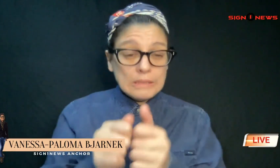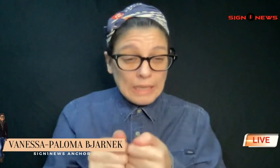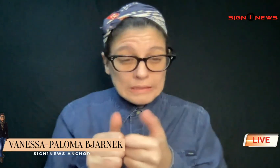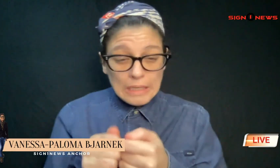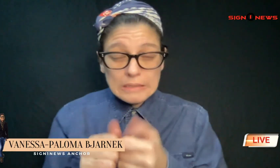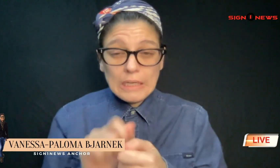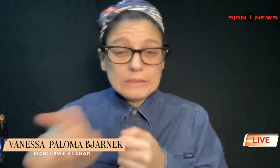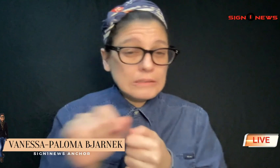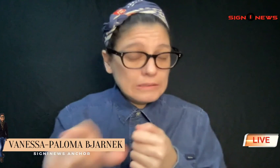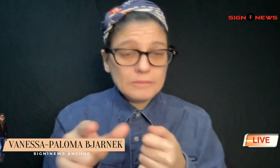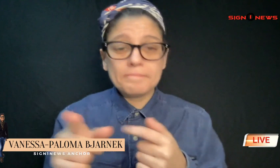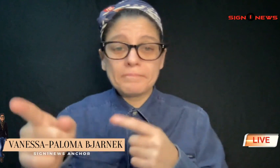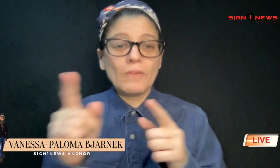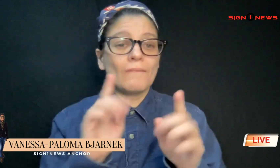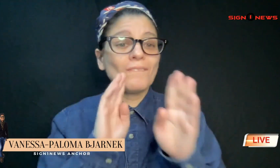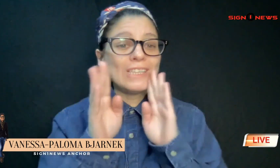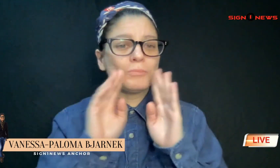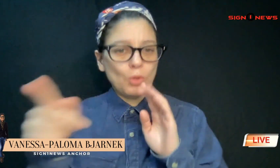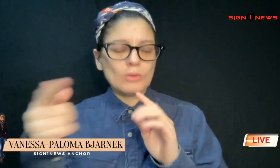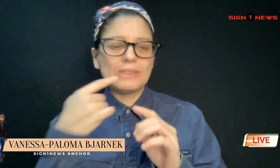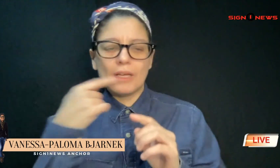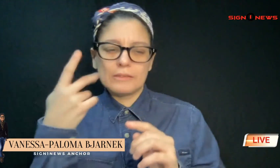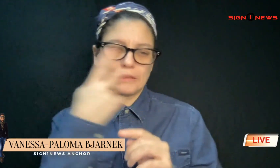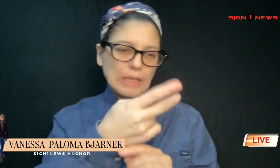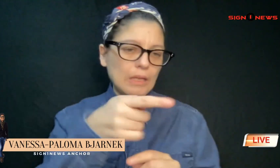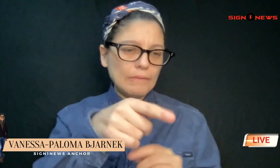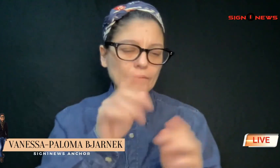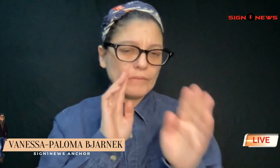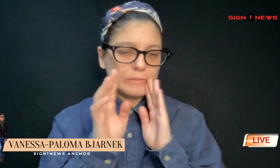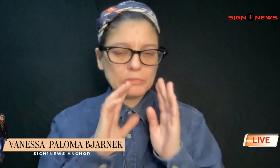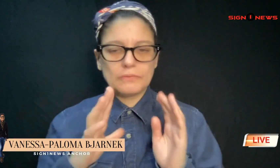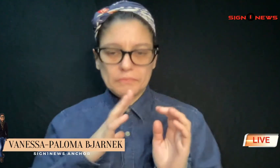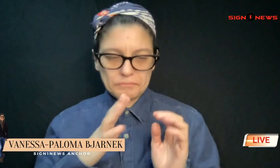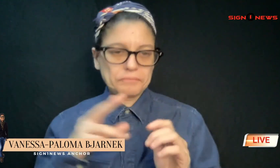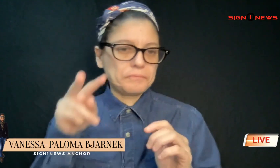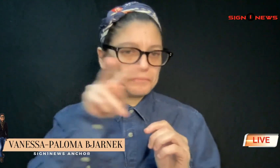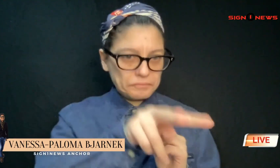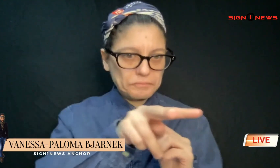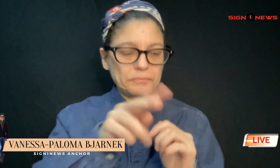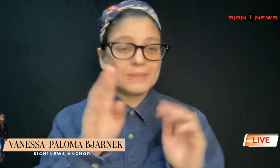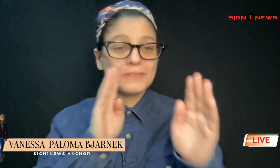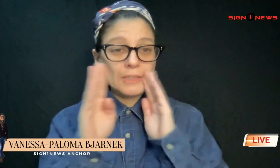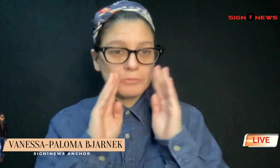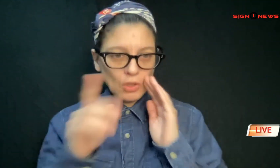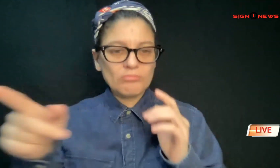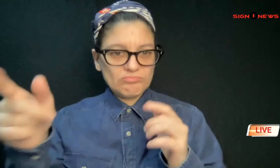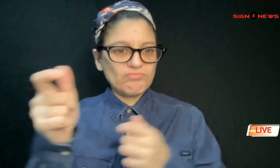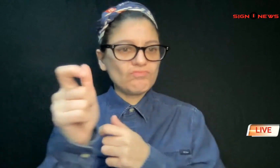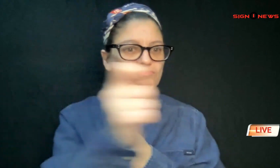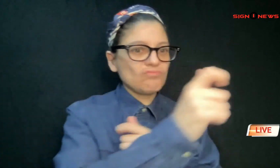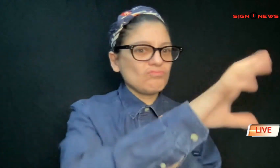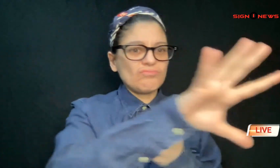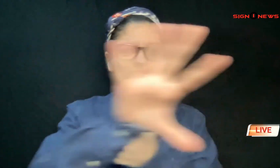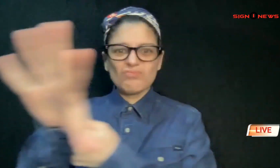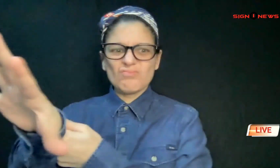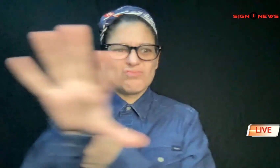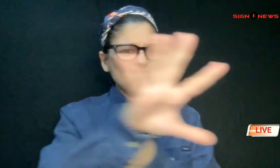and I started to text him and I wanted to Facebook him as well because he sends a lot of videos on Facebook filming